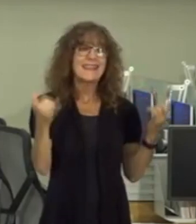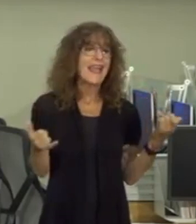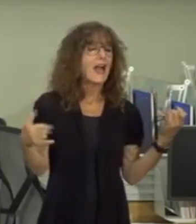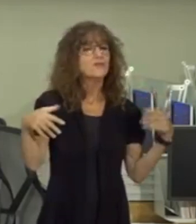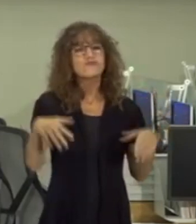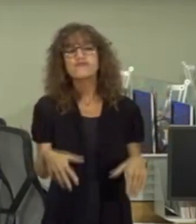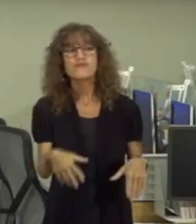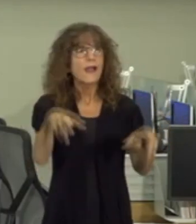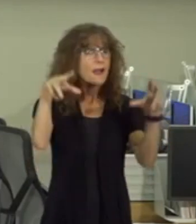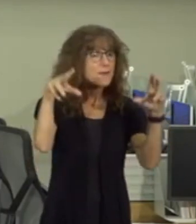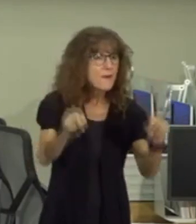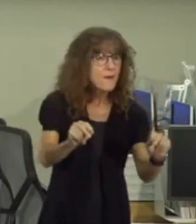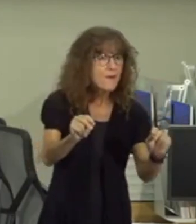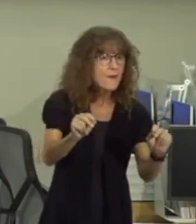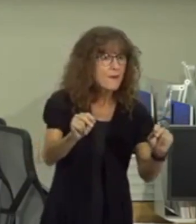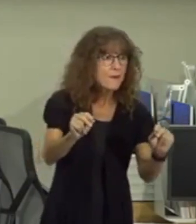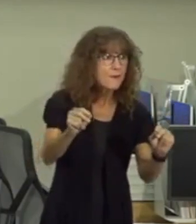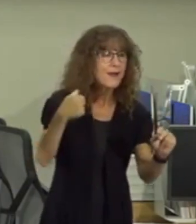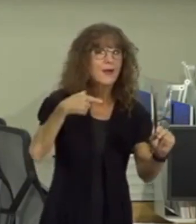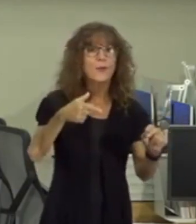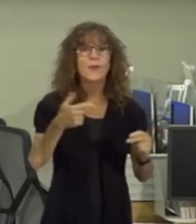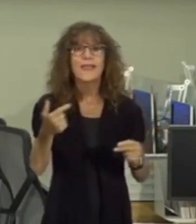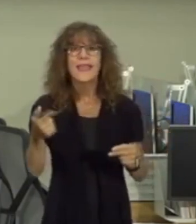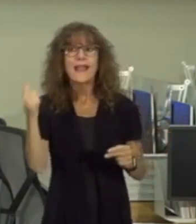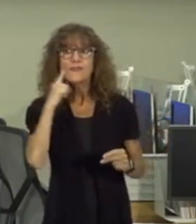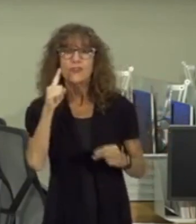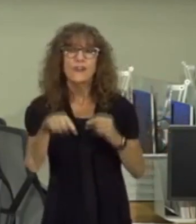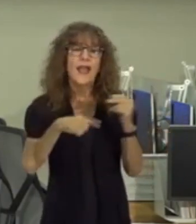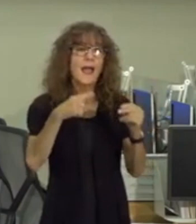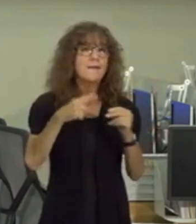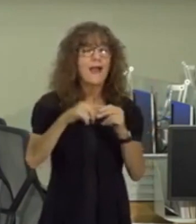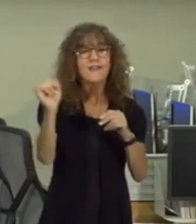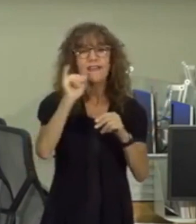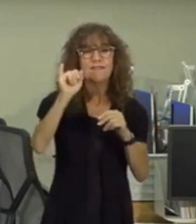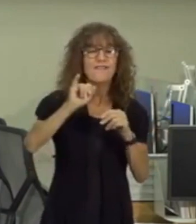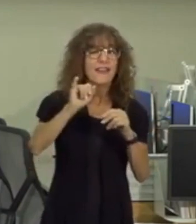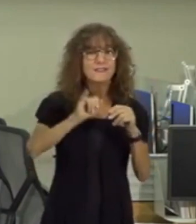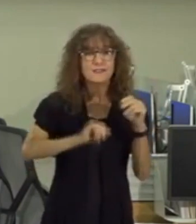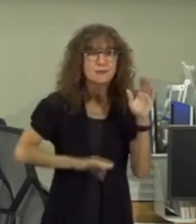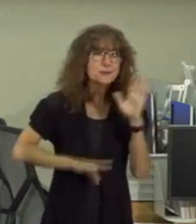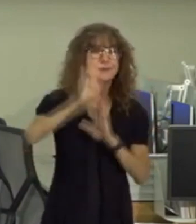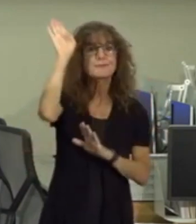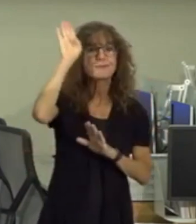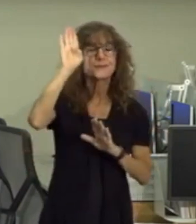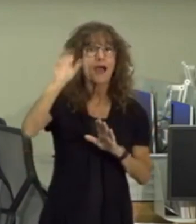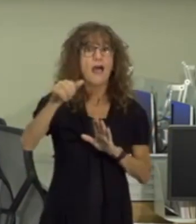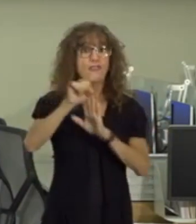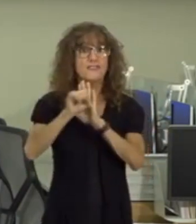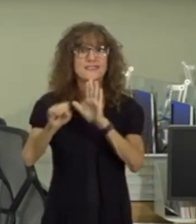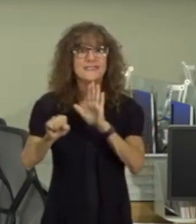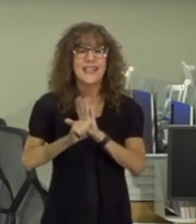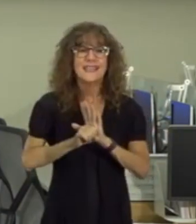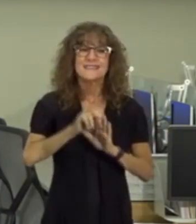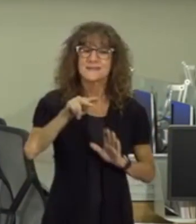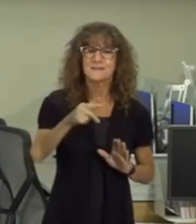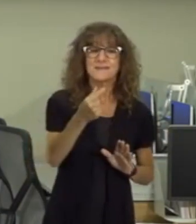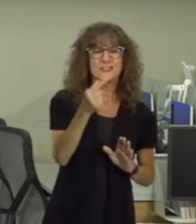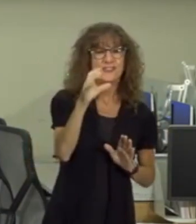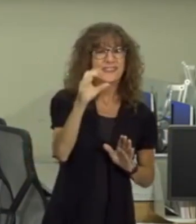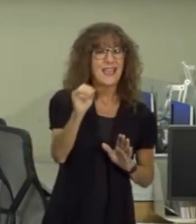we've all heard about infection spikes happening in other states prince george's county is not immune to that